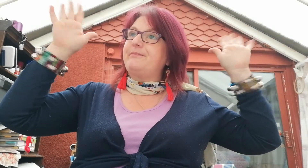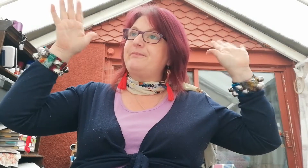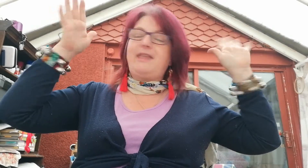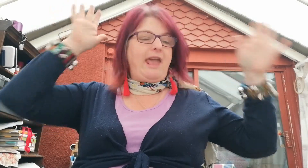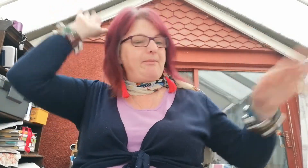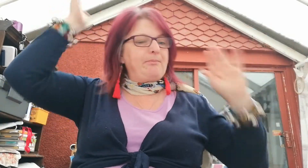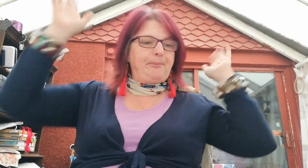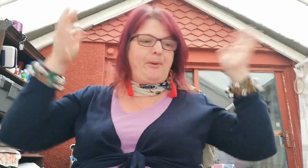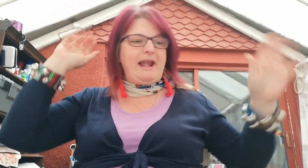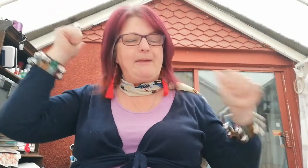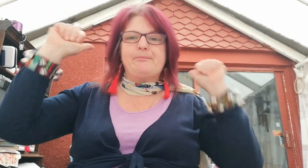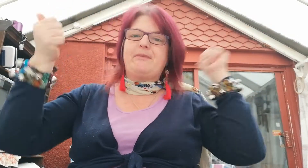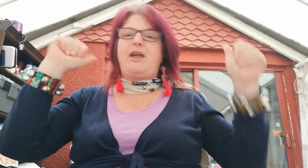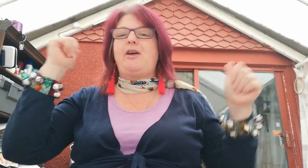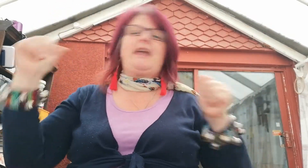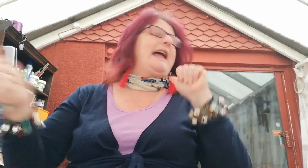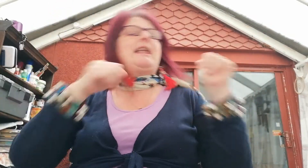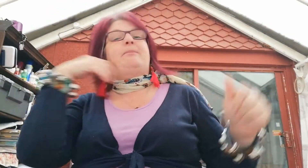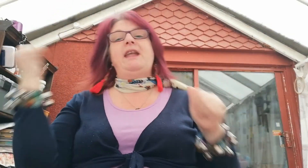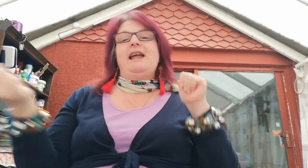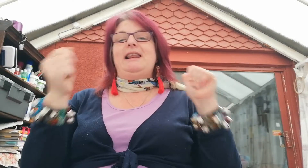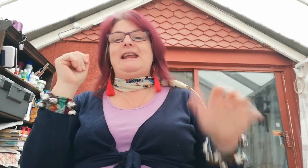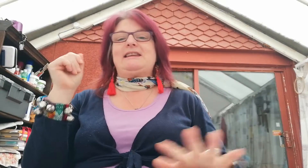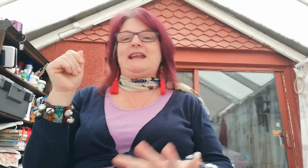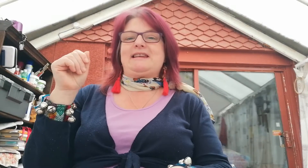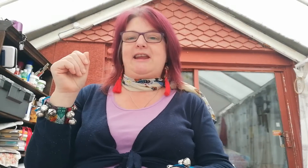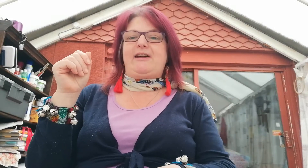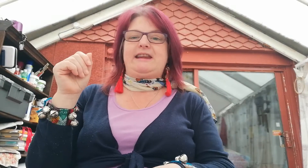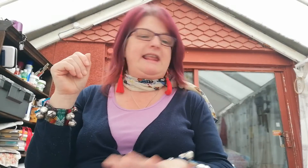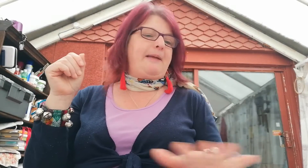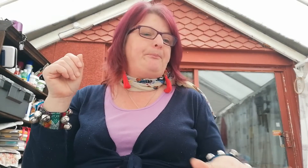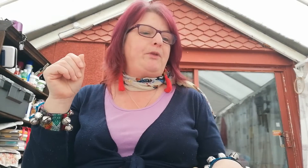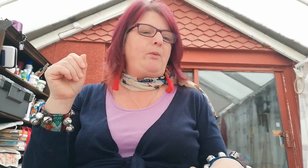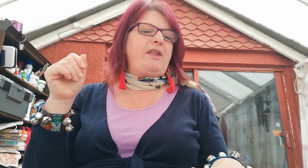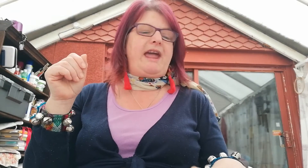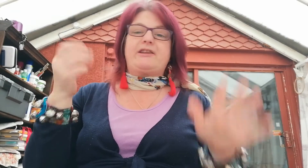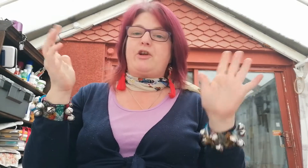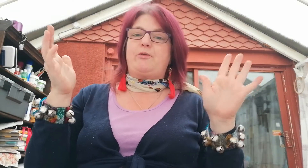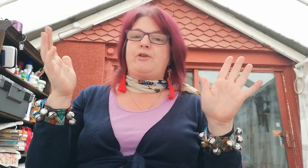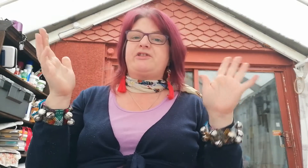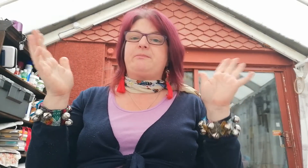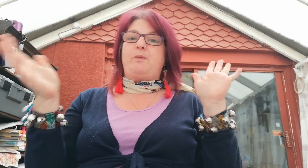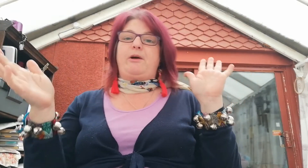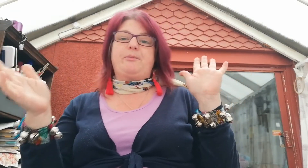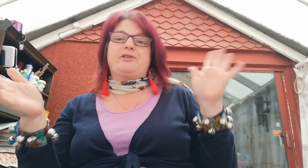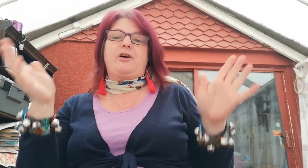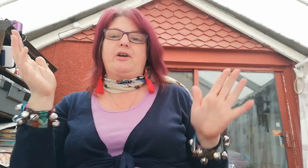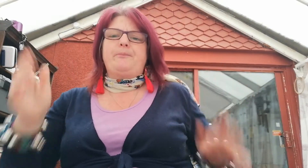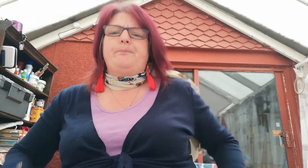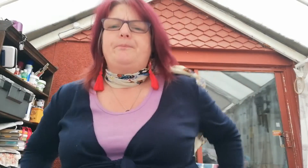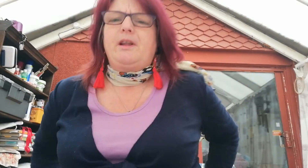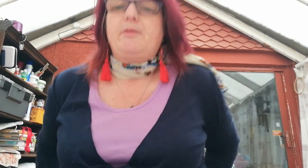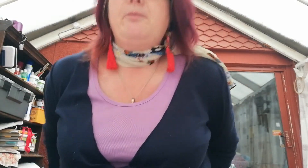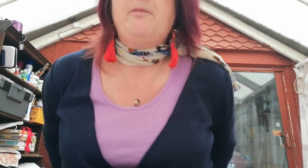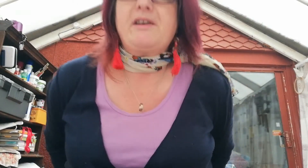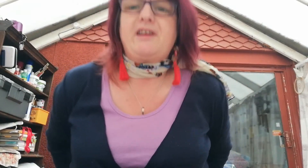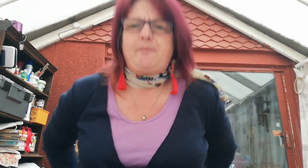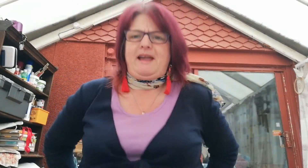Yep, brilliant. Okay then, let's get started then with our Top Rocks welcome song. I'll move myself back